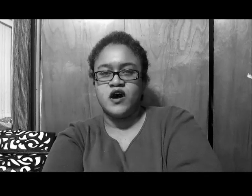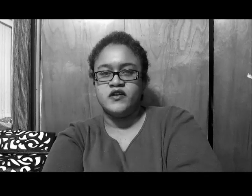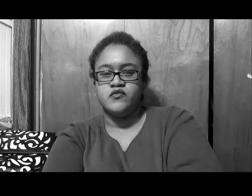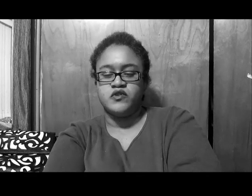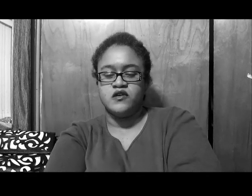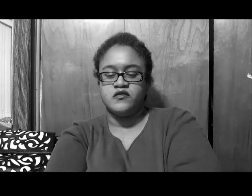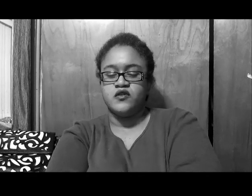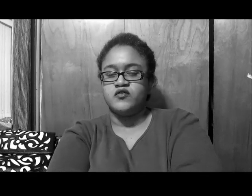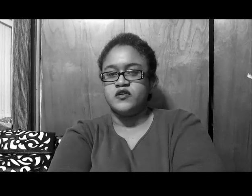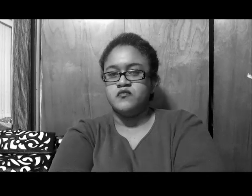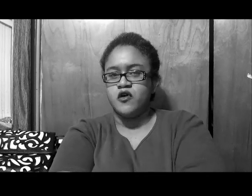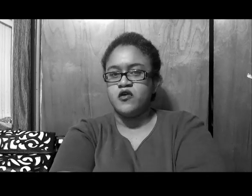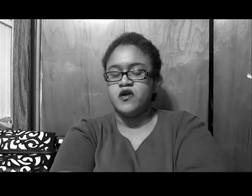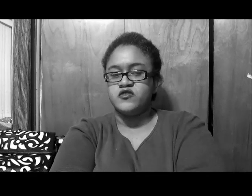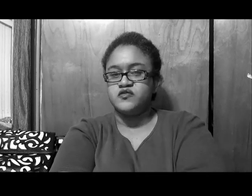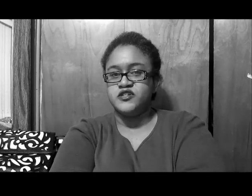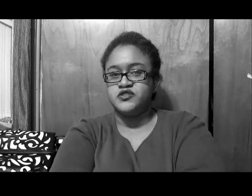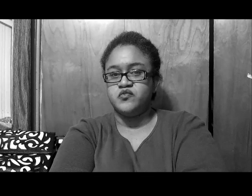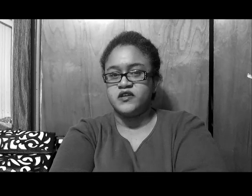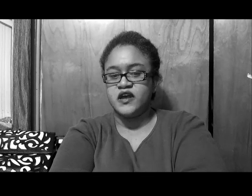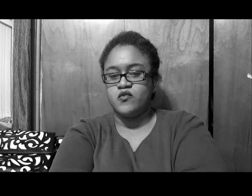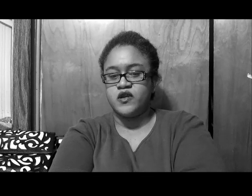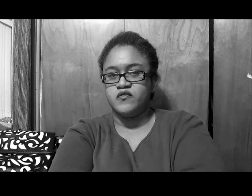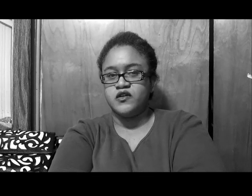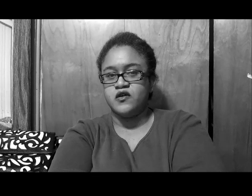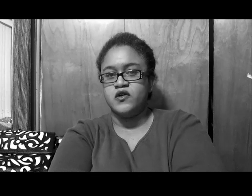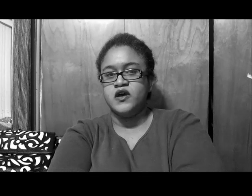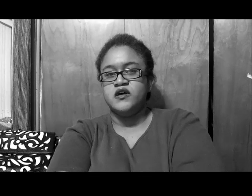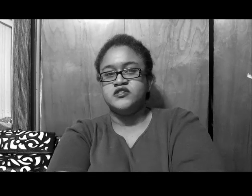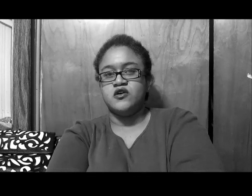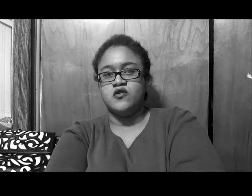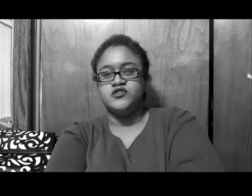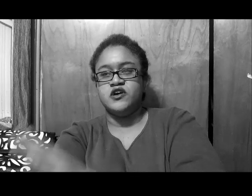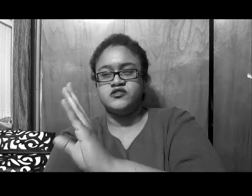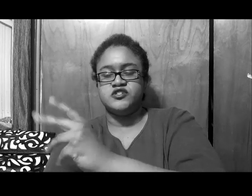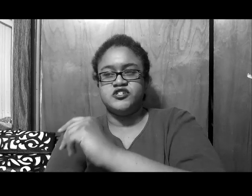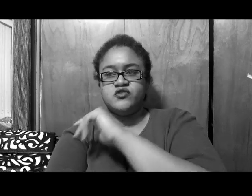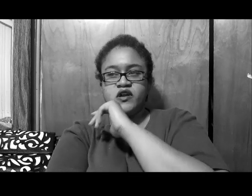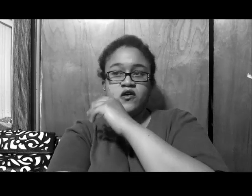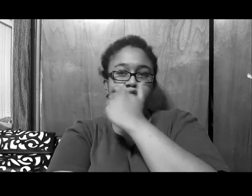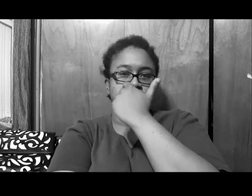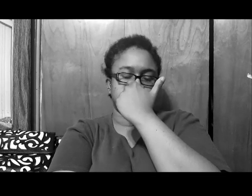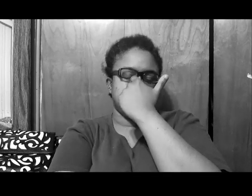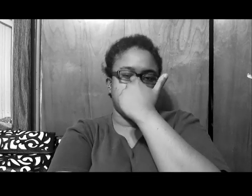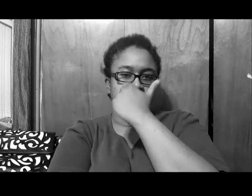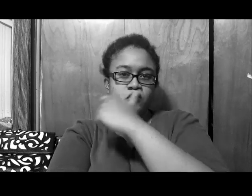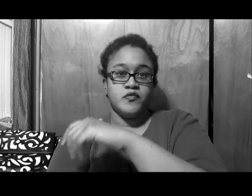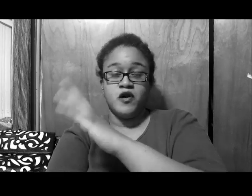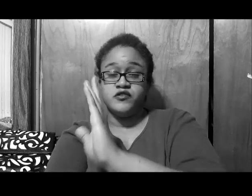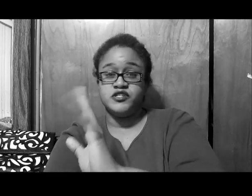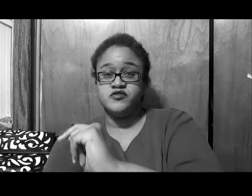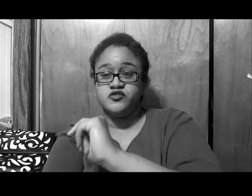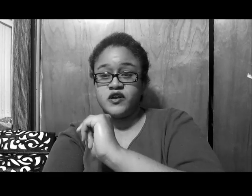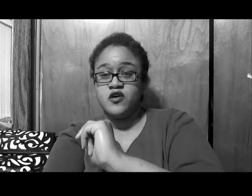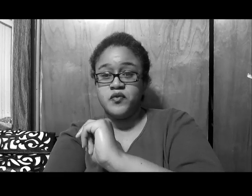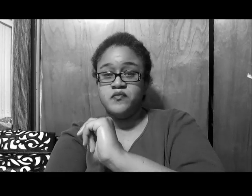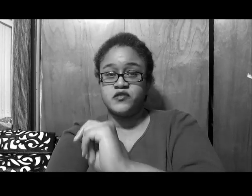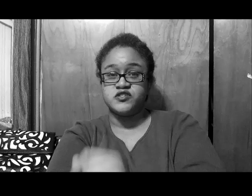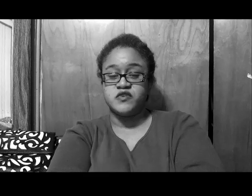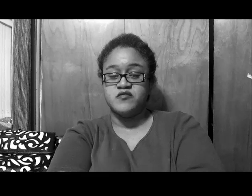why the, her Marlo's friendship went down, you know, so, she also said she tried to help Marlo, so I don't know, but Marlo said she was trying to help up, putting on some game,